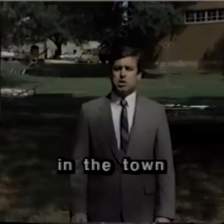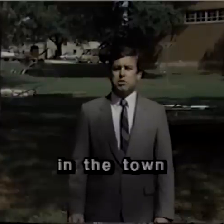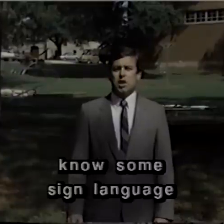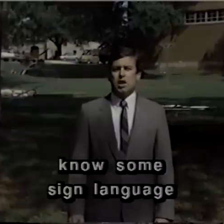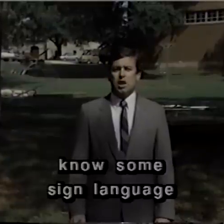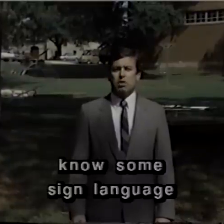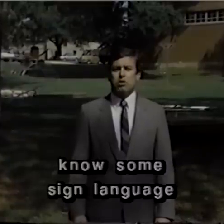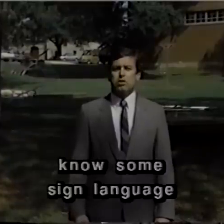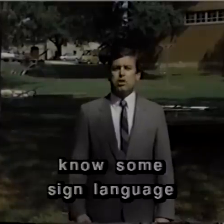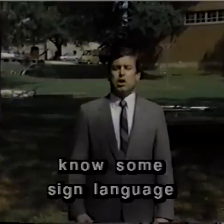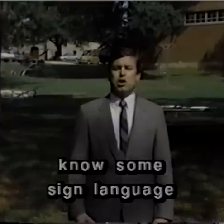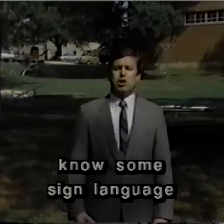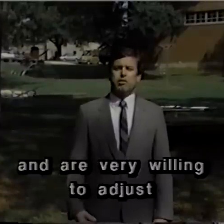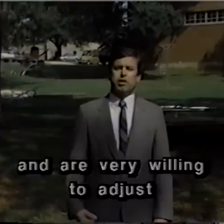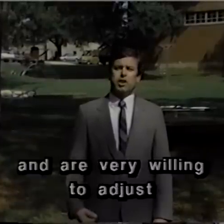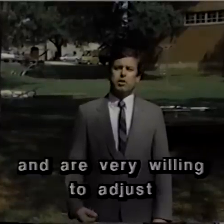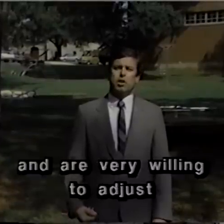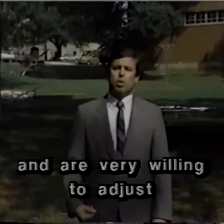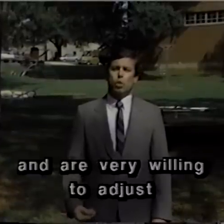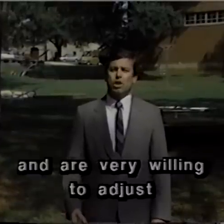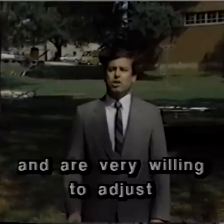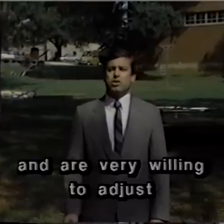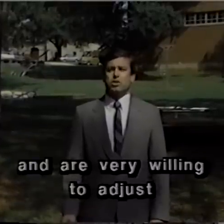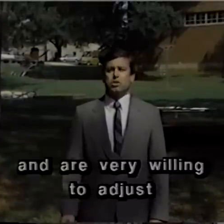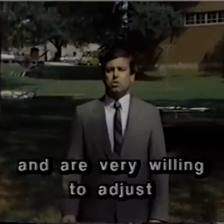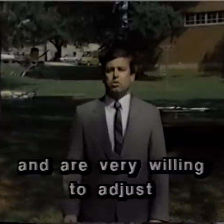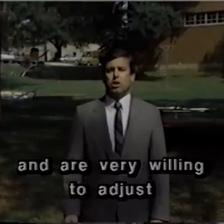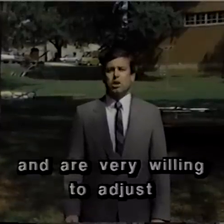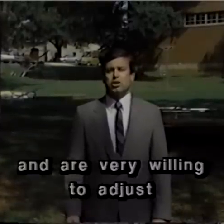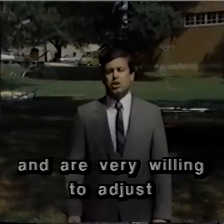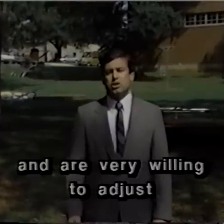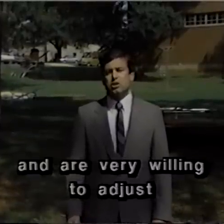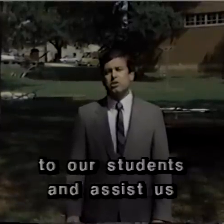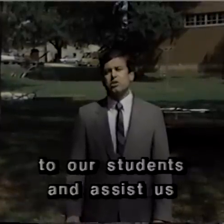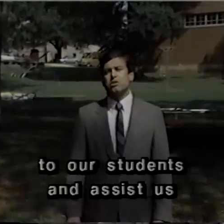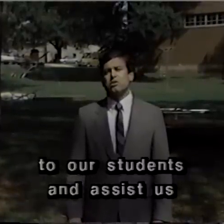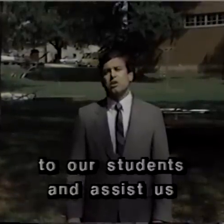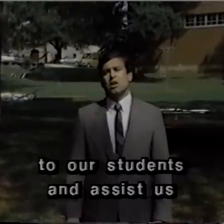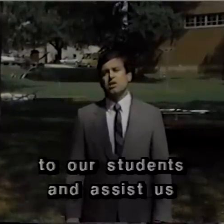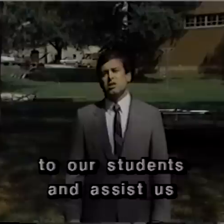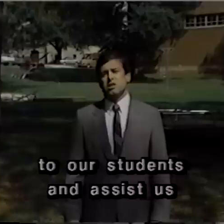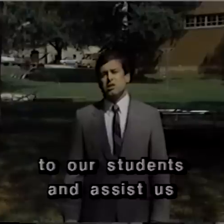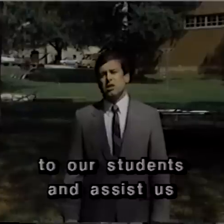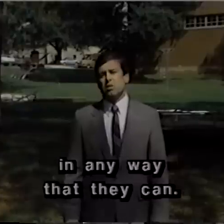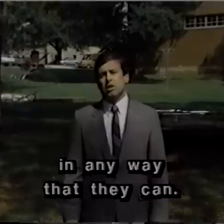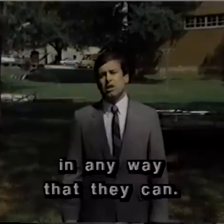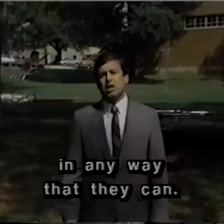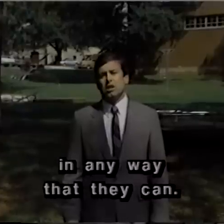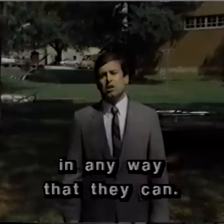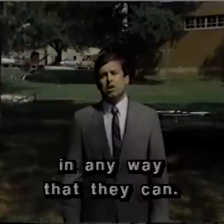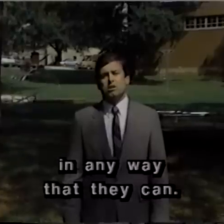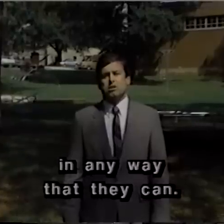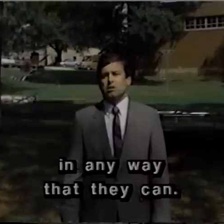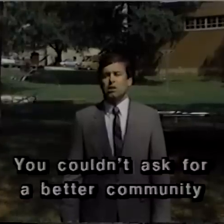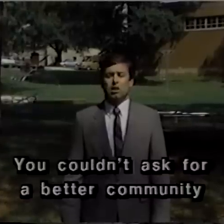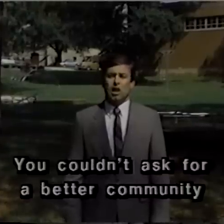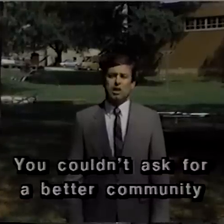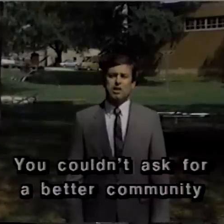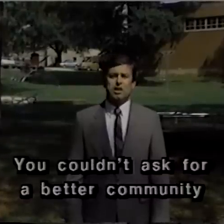some sign language, are very willing to adjust to our students and assist us in any way they can. It's, like I said,